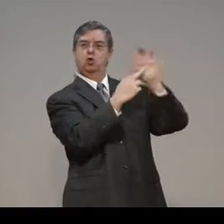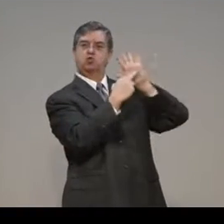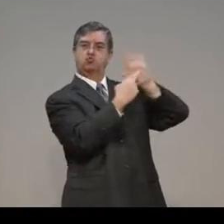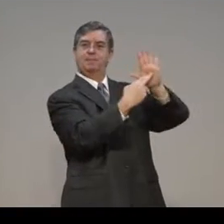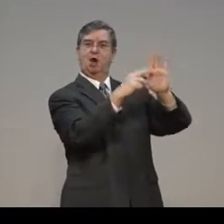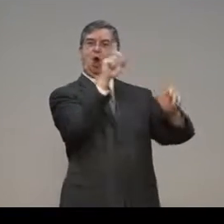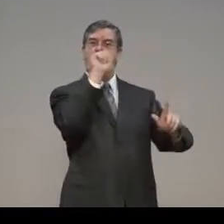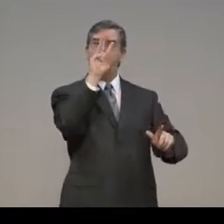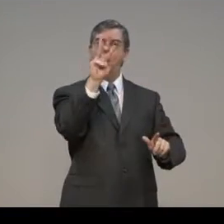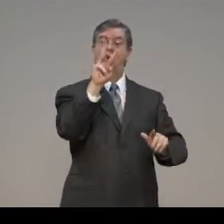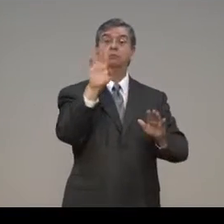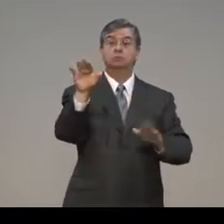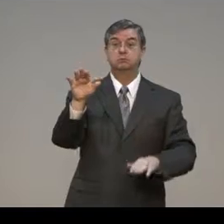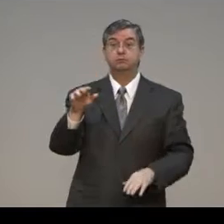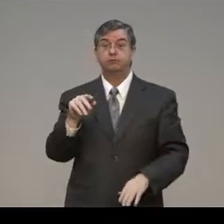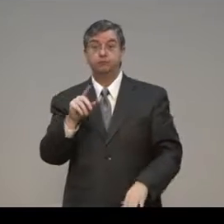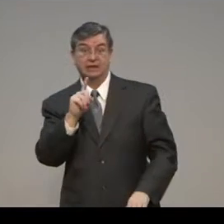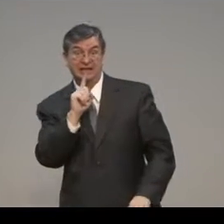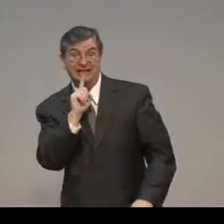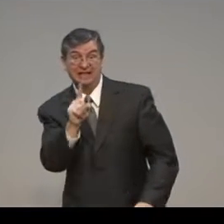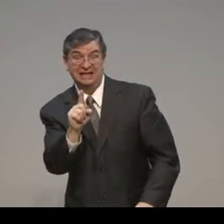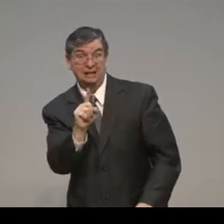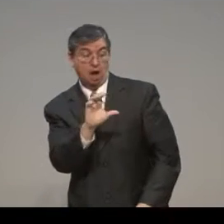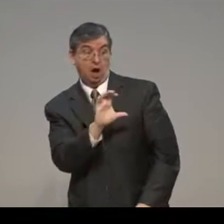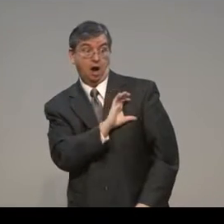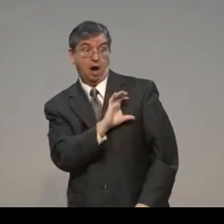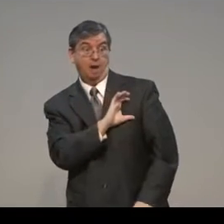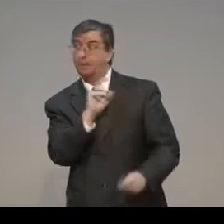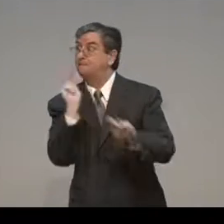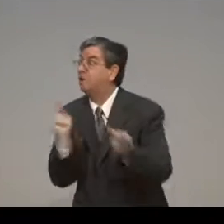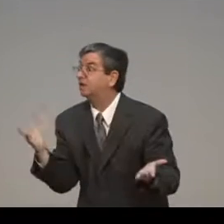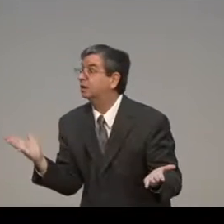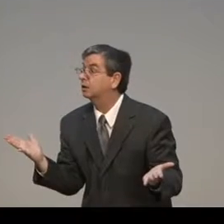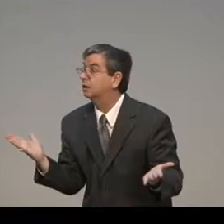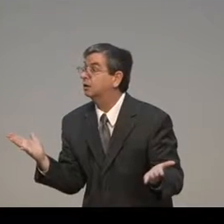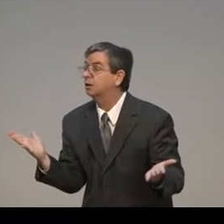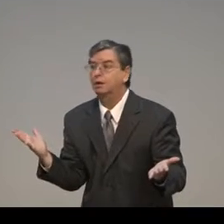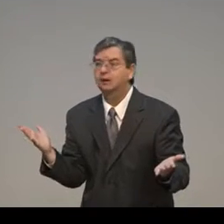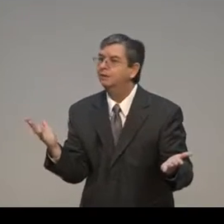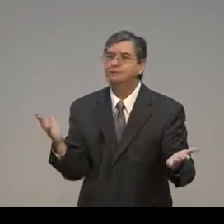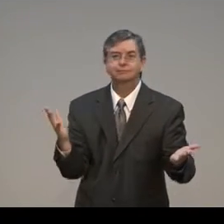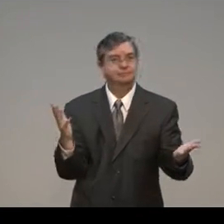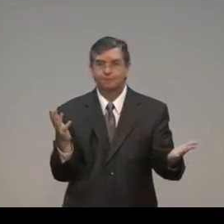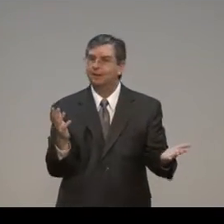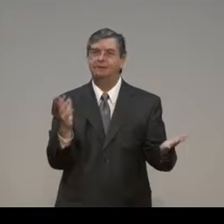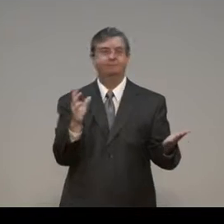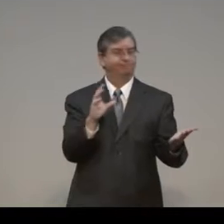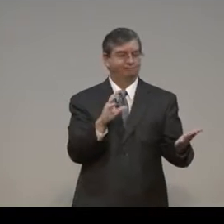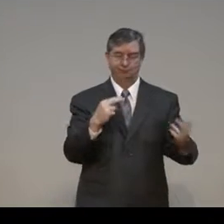That police officer is in the performance of their duty when they pull you in. But are they all perfect?